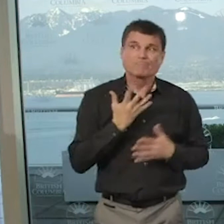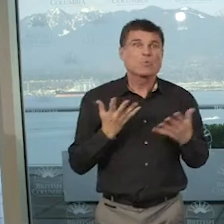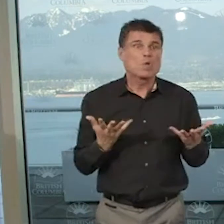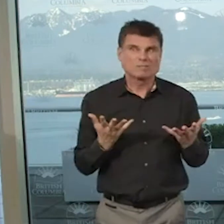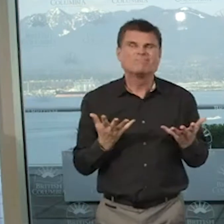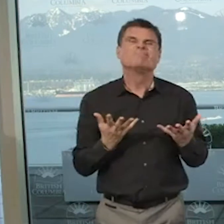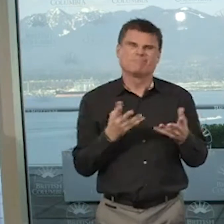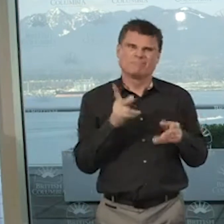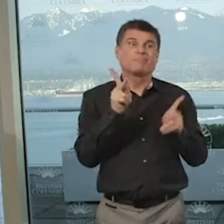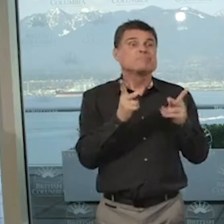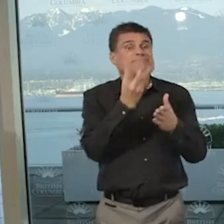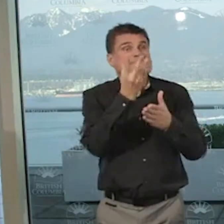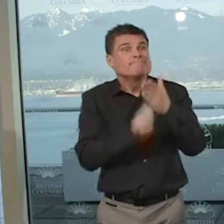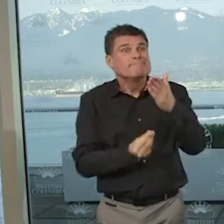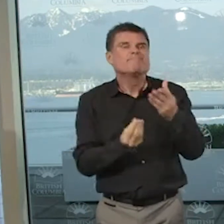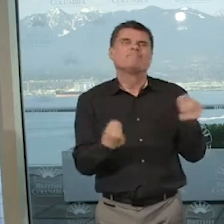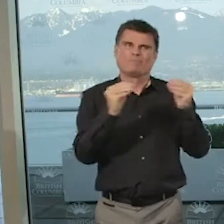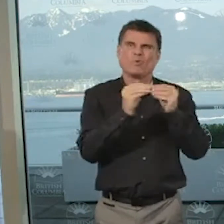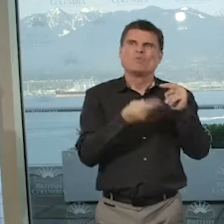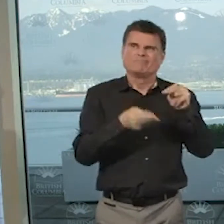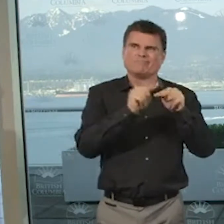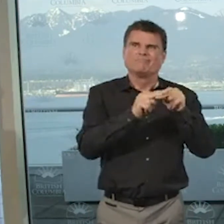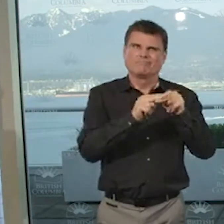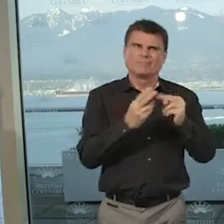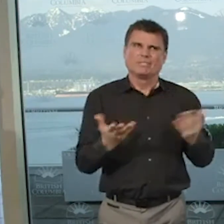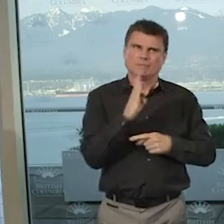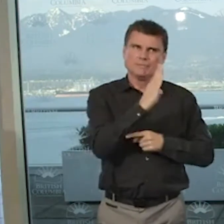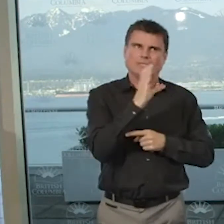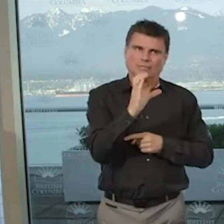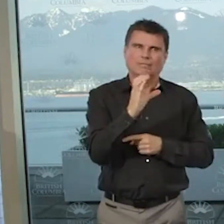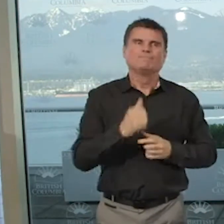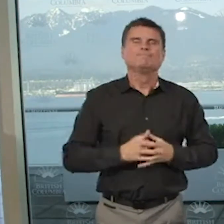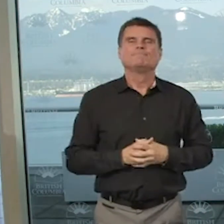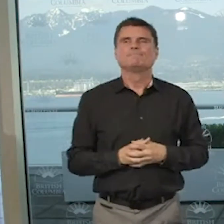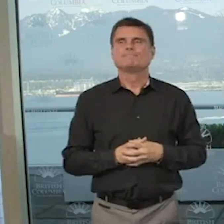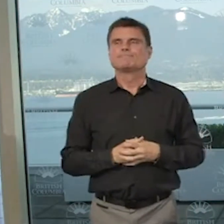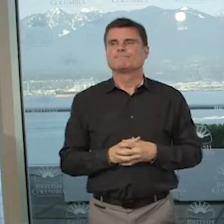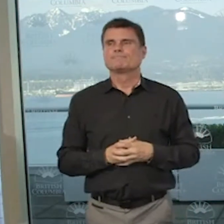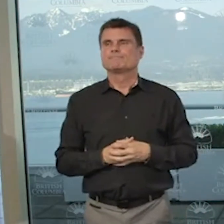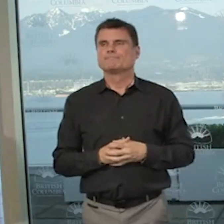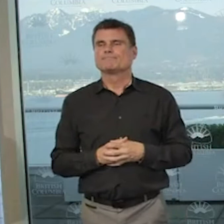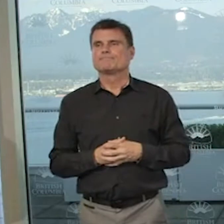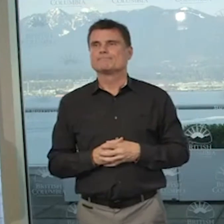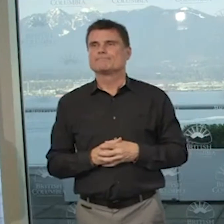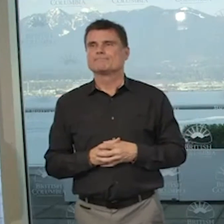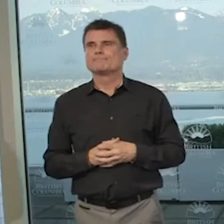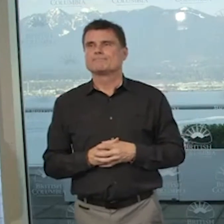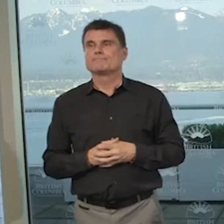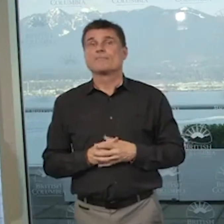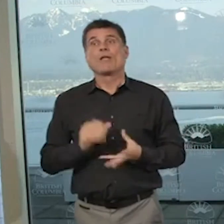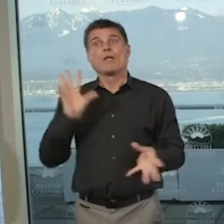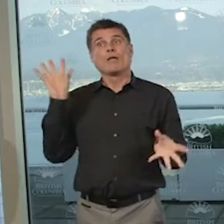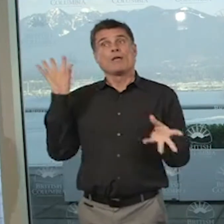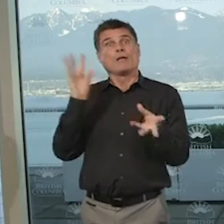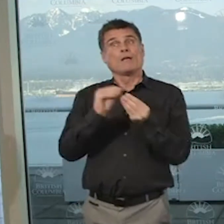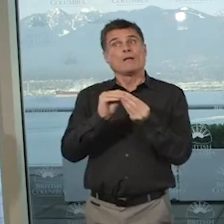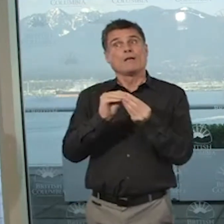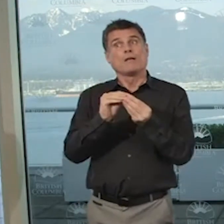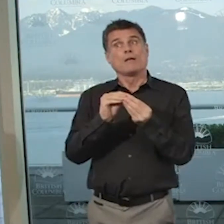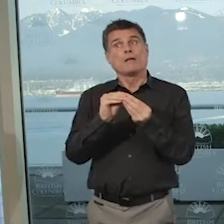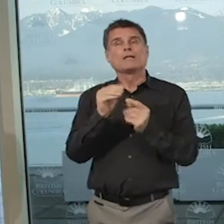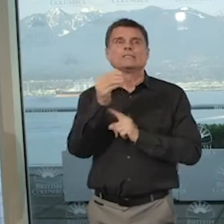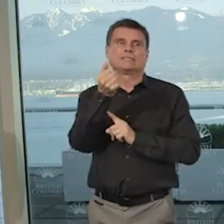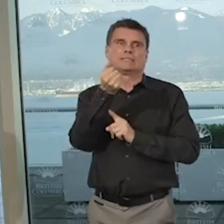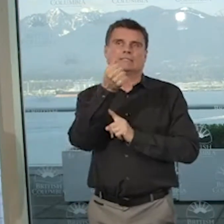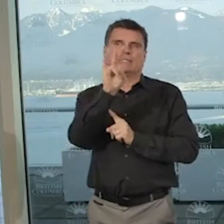report here in British Columbia today. Of the cases that we have, 17 are now